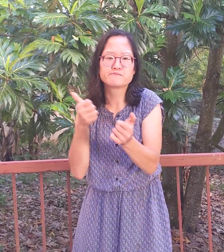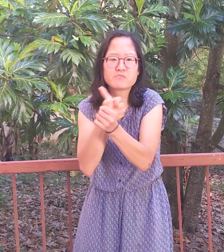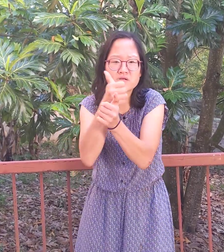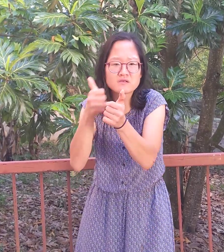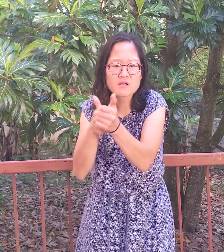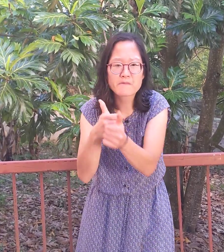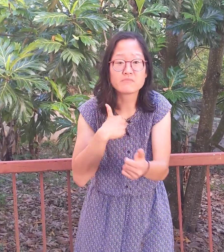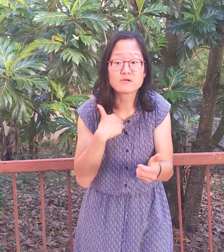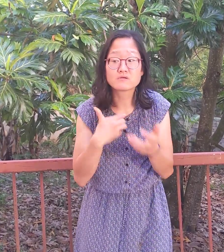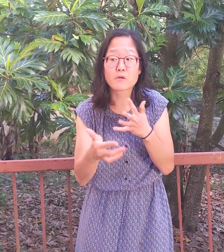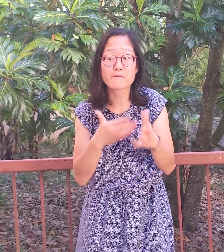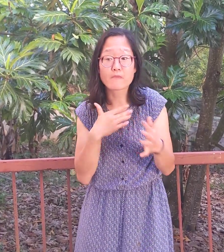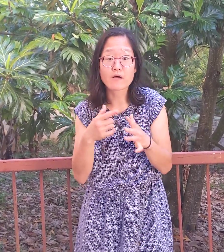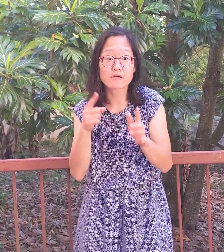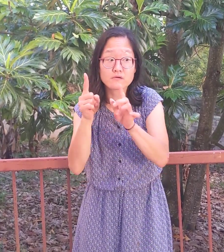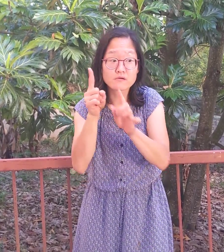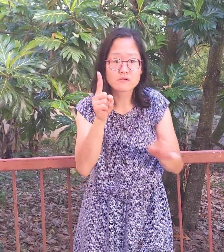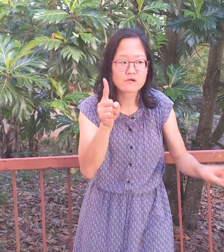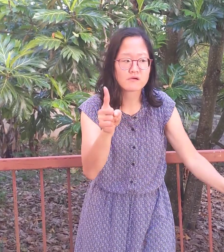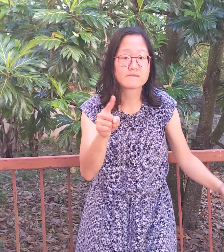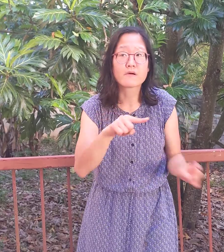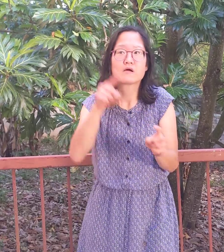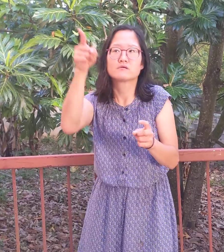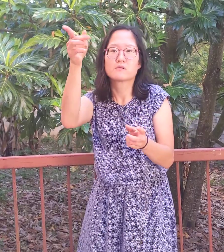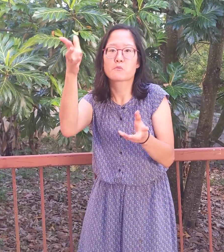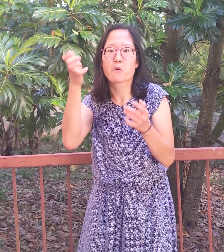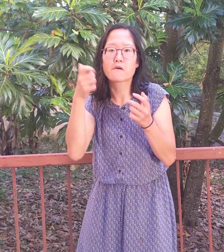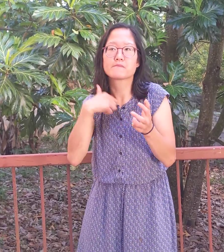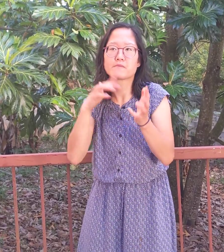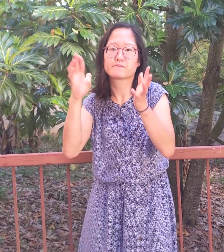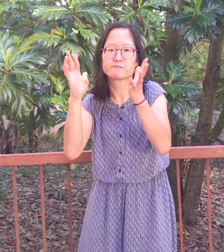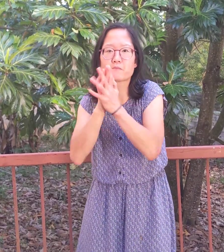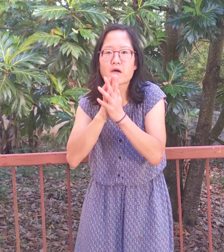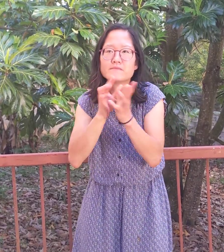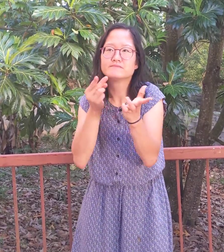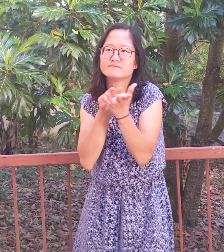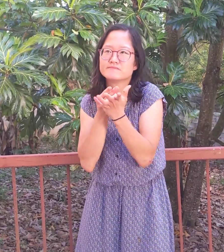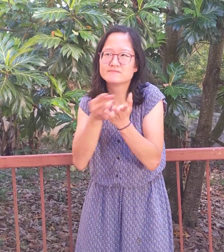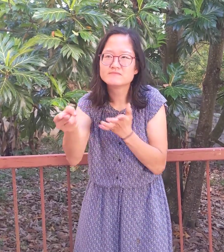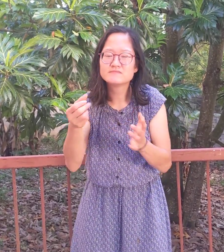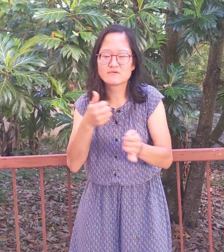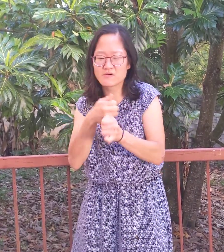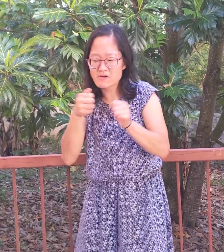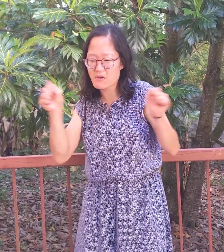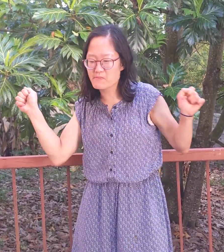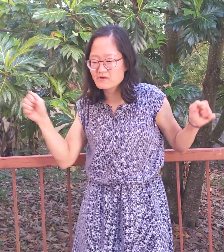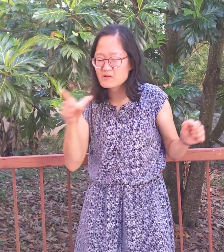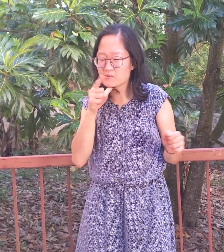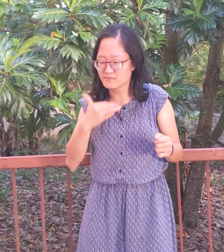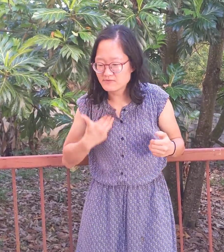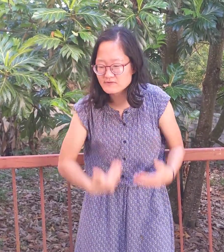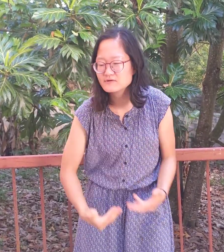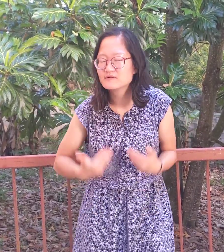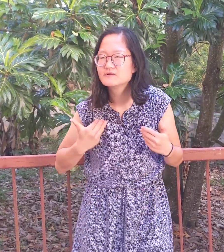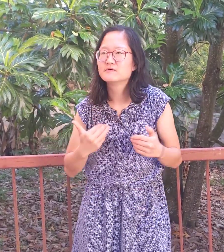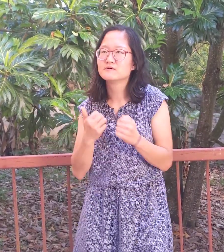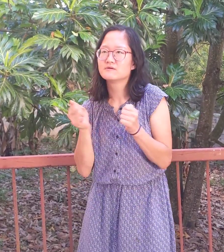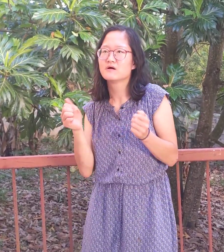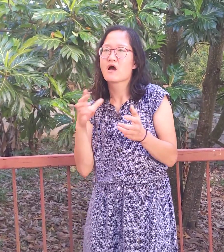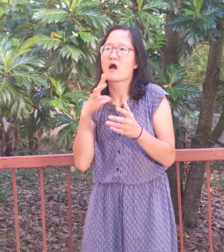that He's pursuing me despite the way that I draw away from Him. He